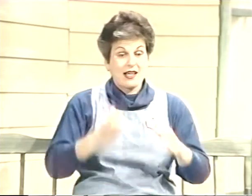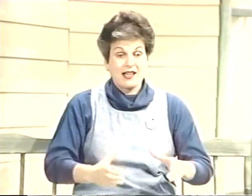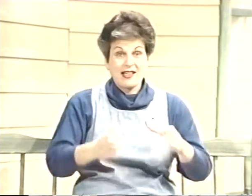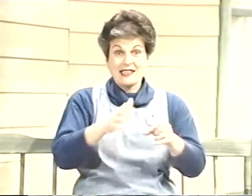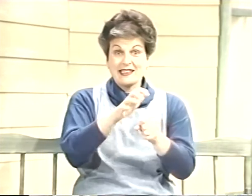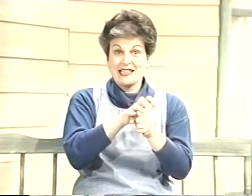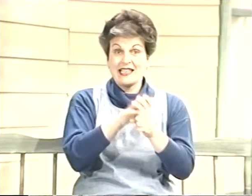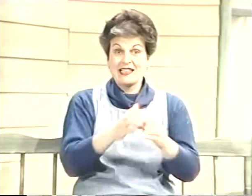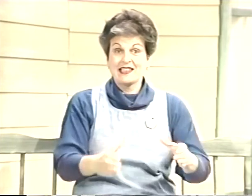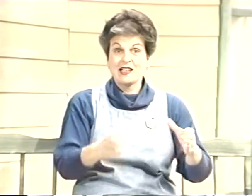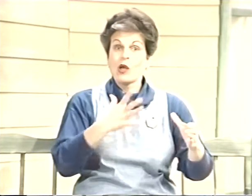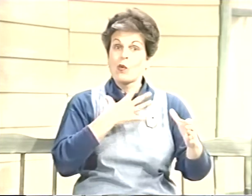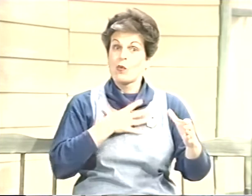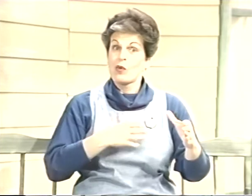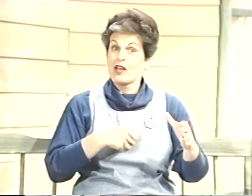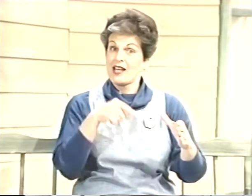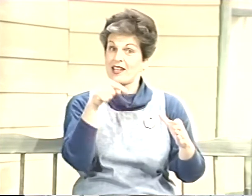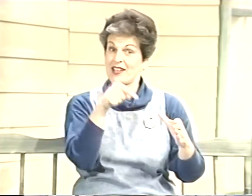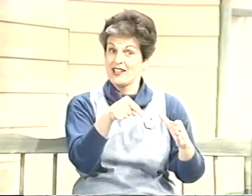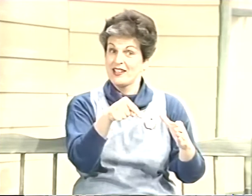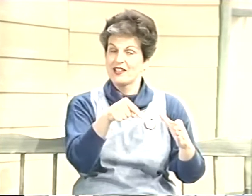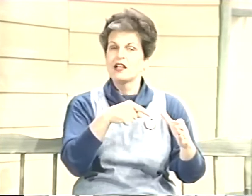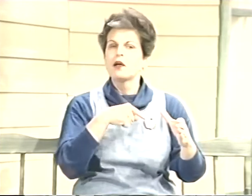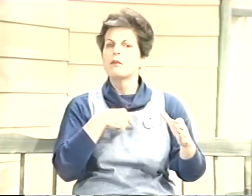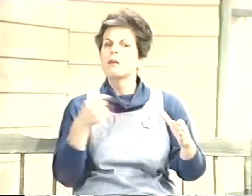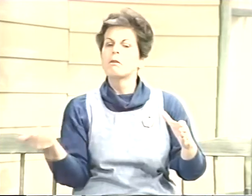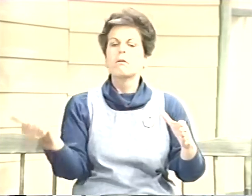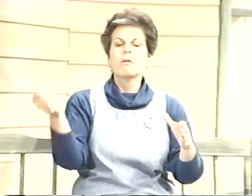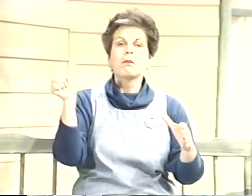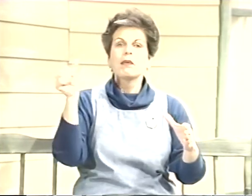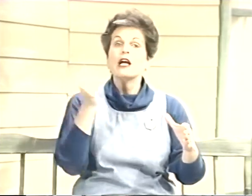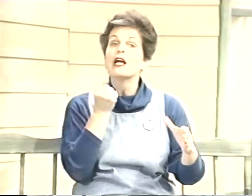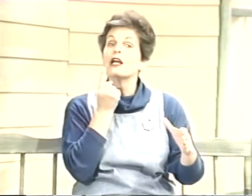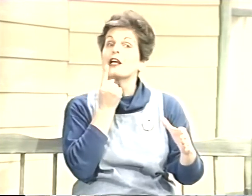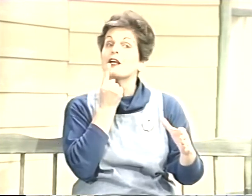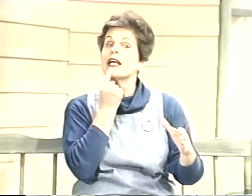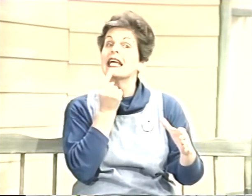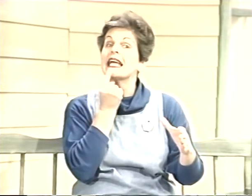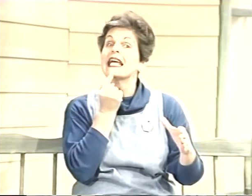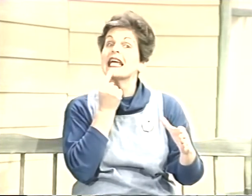I started with a can of white paint and I added some red.